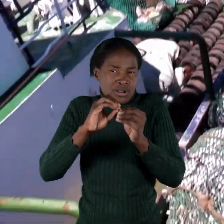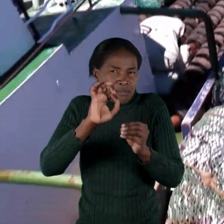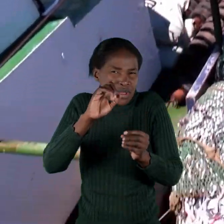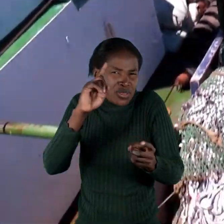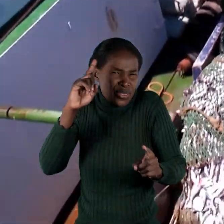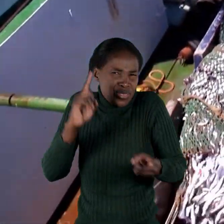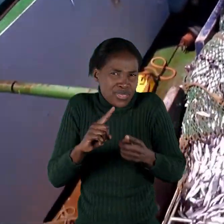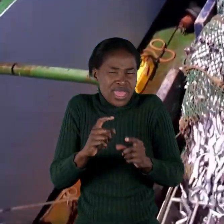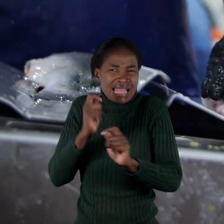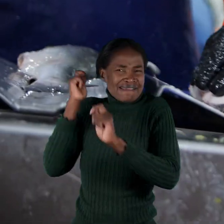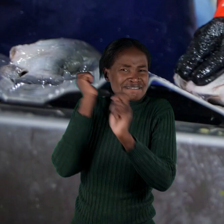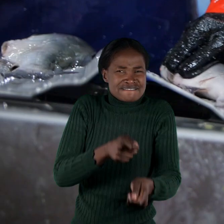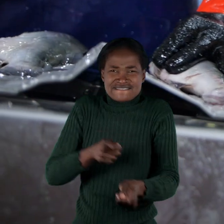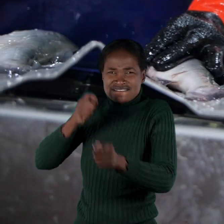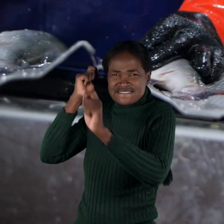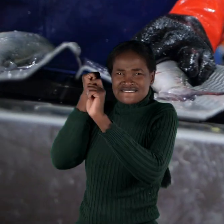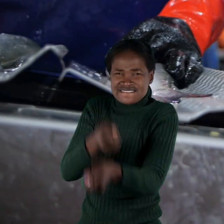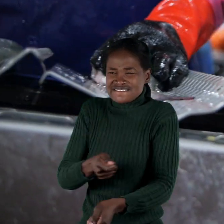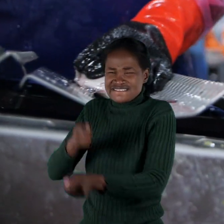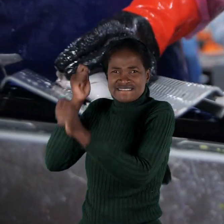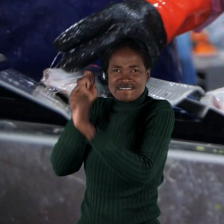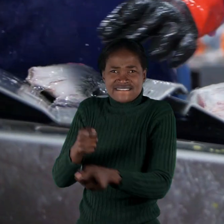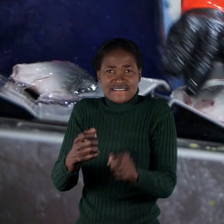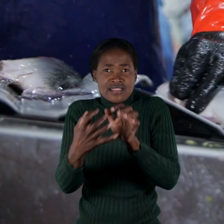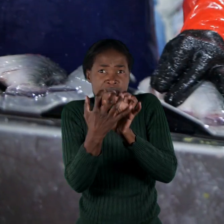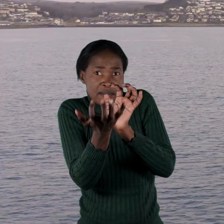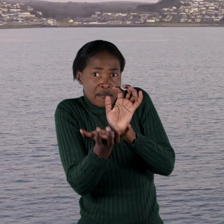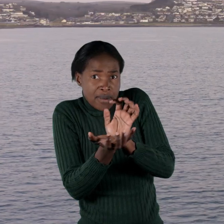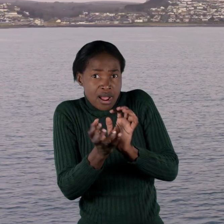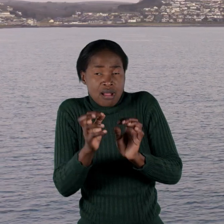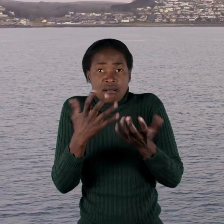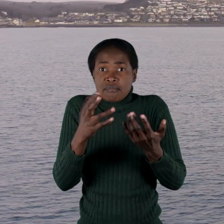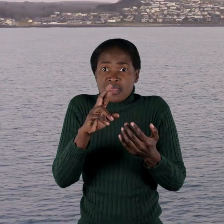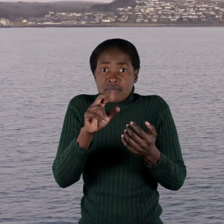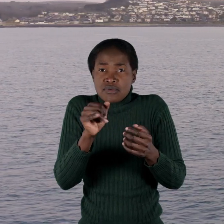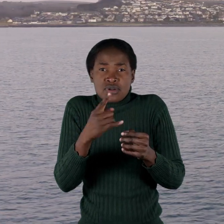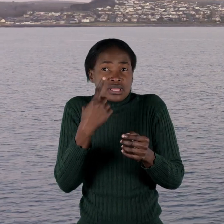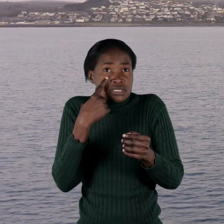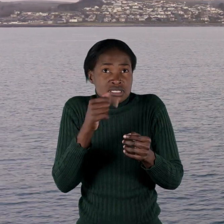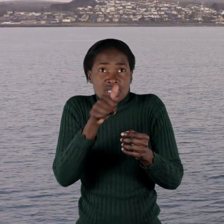Because of overfishing, certain species of shark and ray have disappeared completely in some countries.